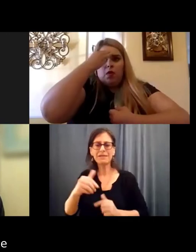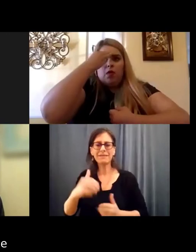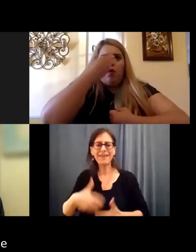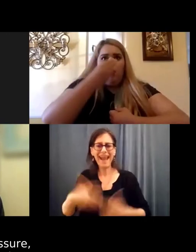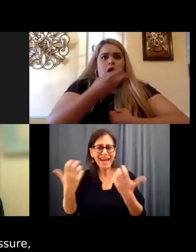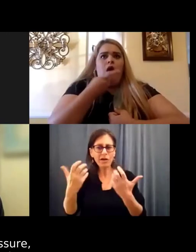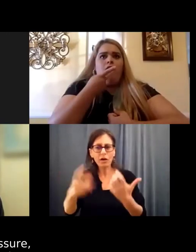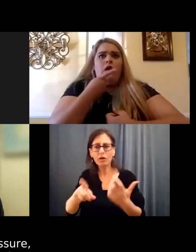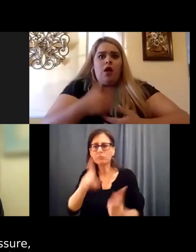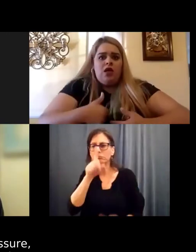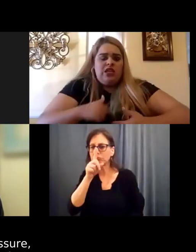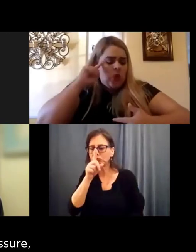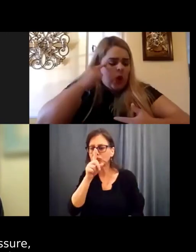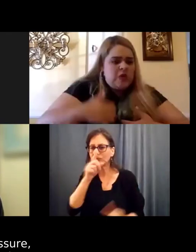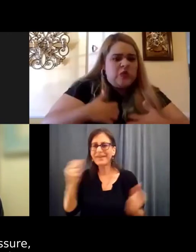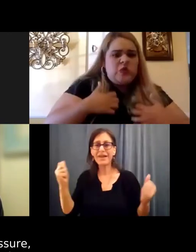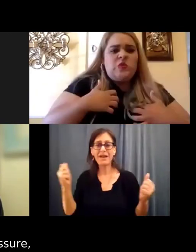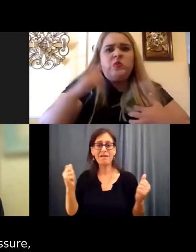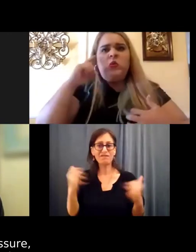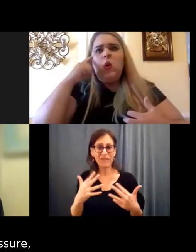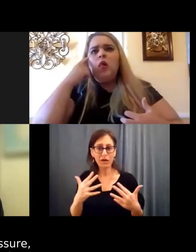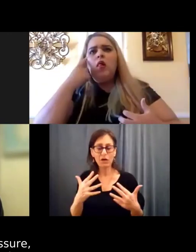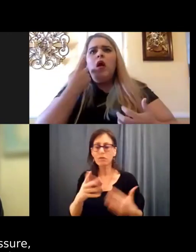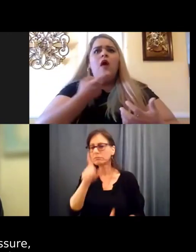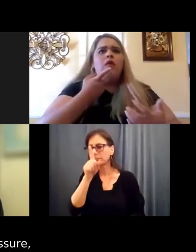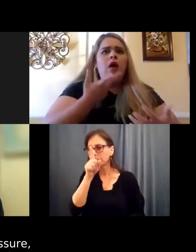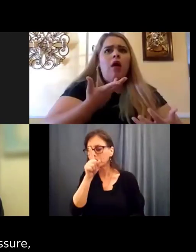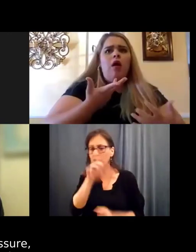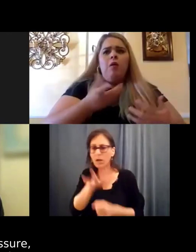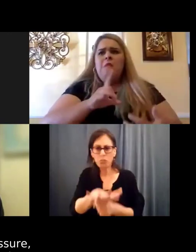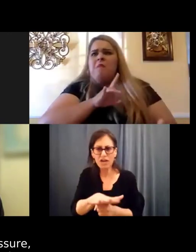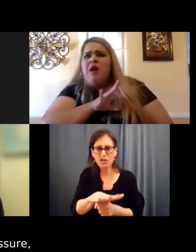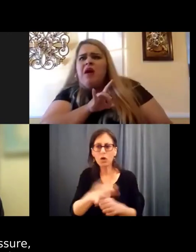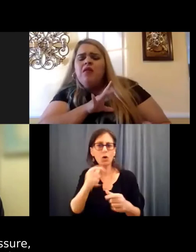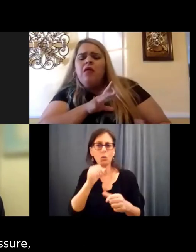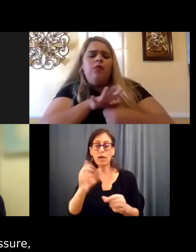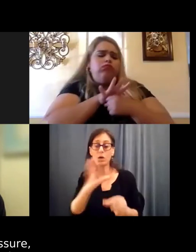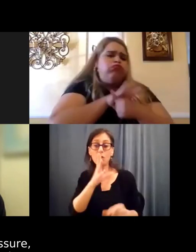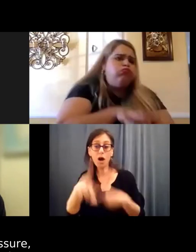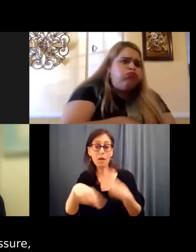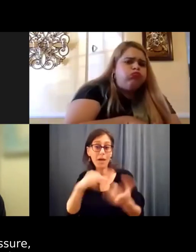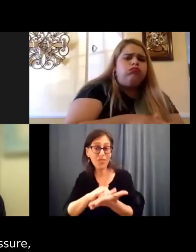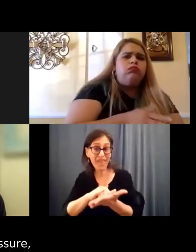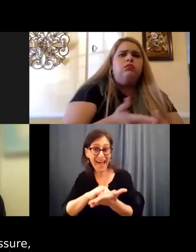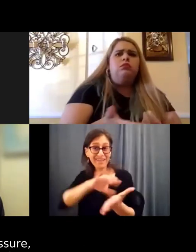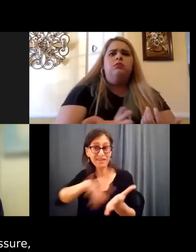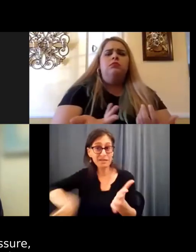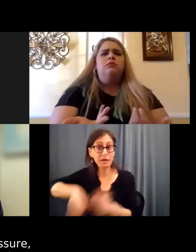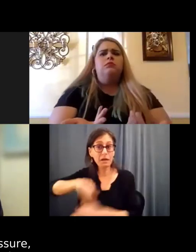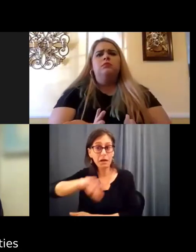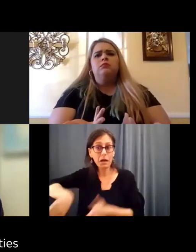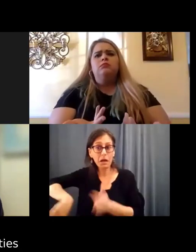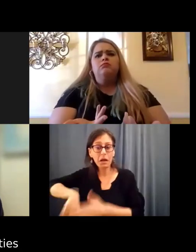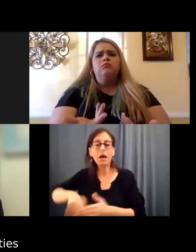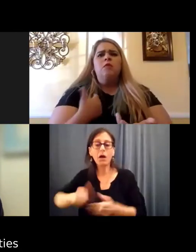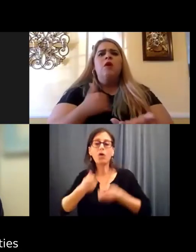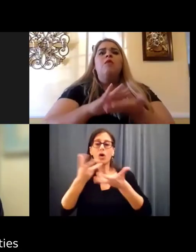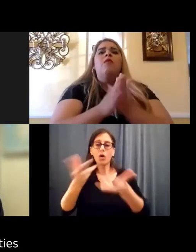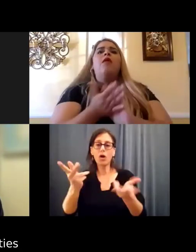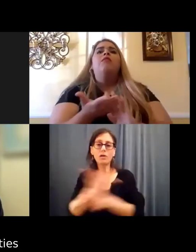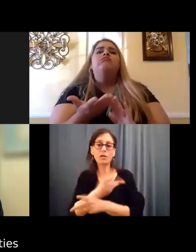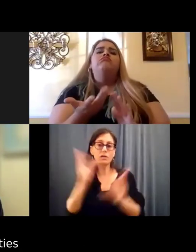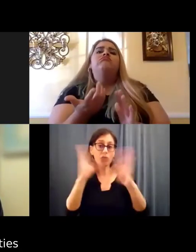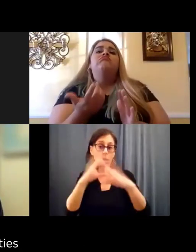not talking about the fears, not talking about the pressure. We get into trouble with that and